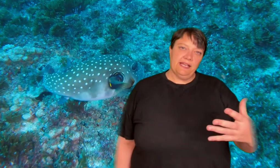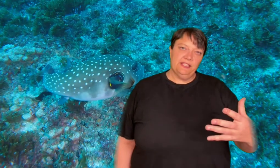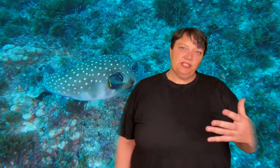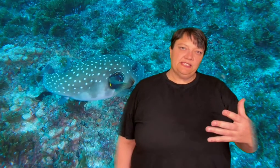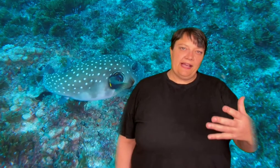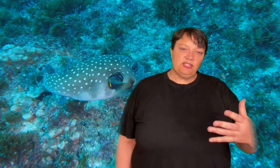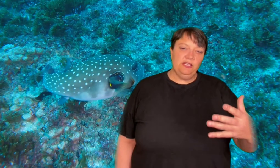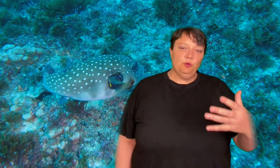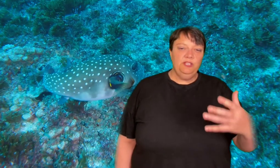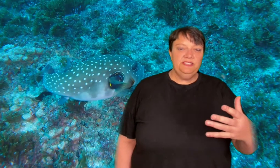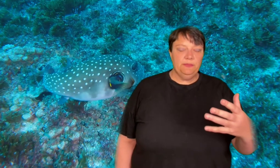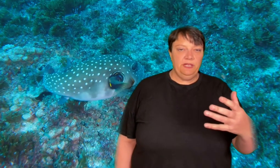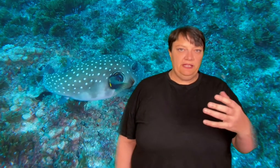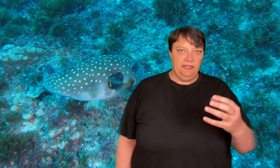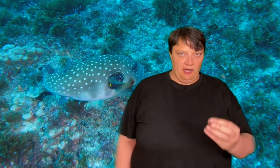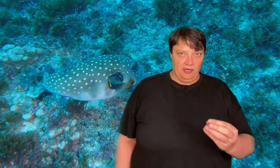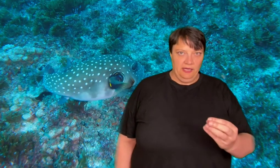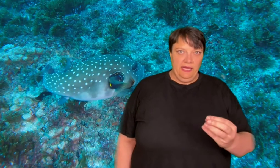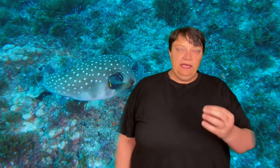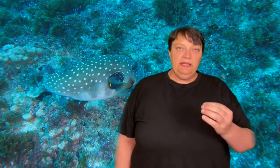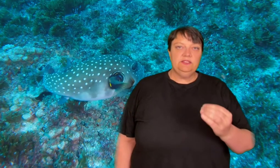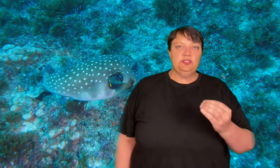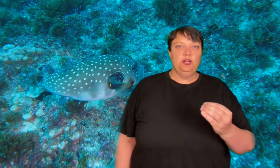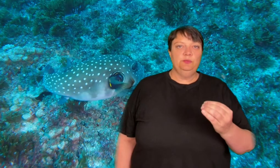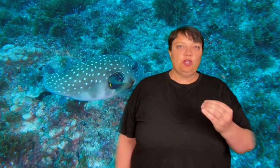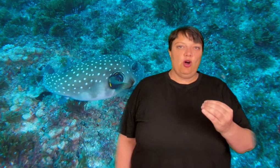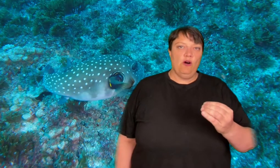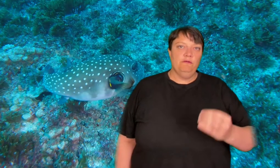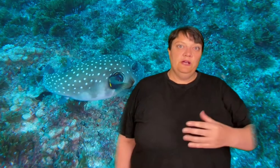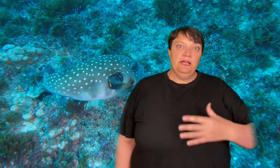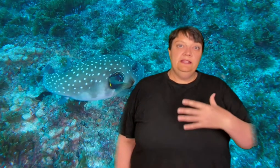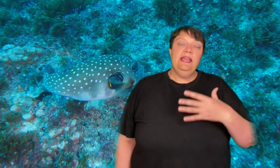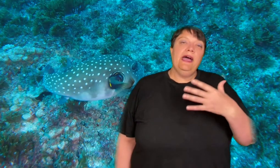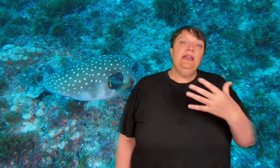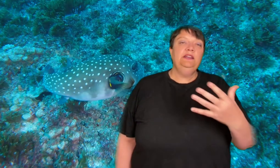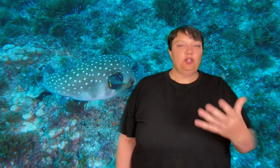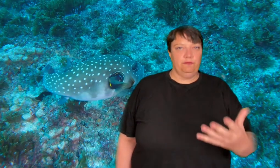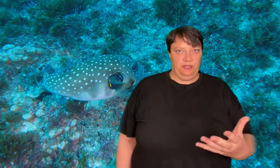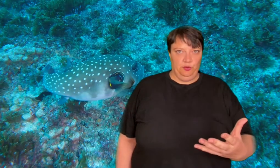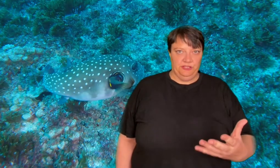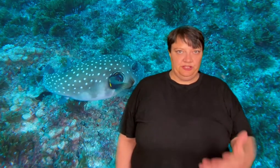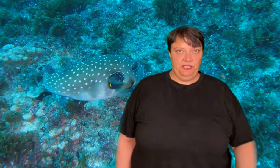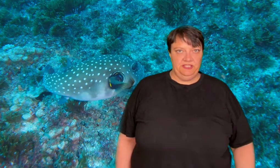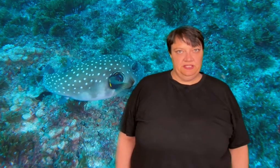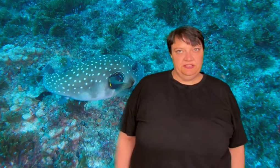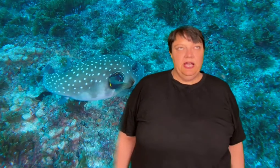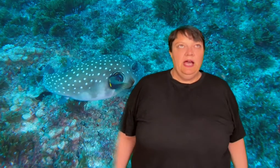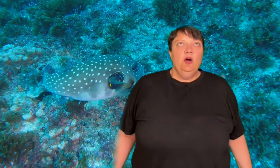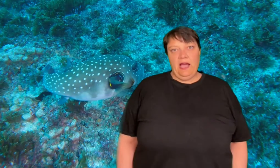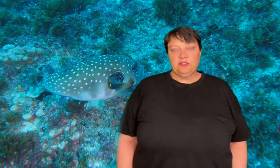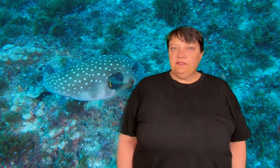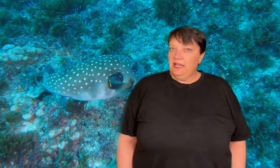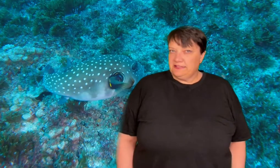Civilization is actually reasonably young in terms of the age of the human species.